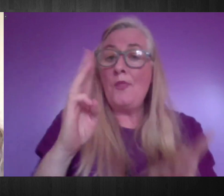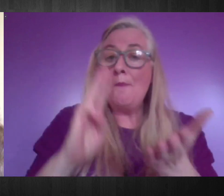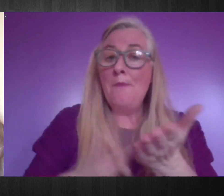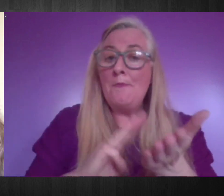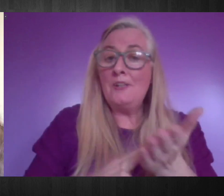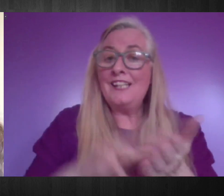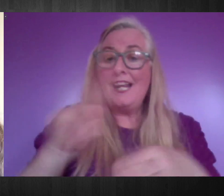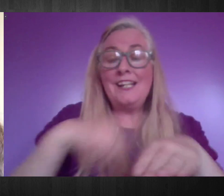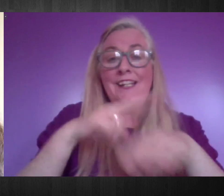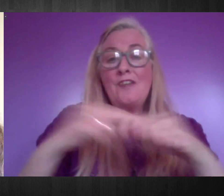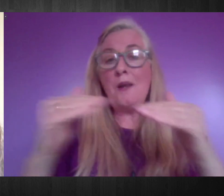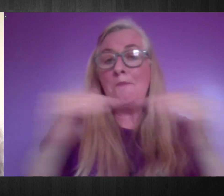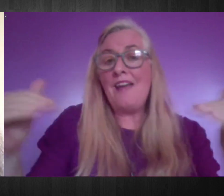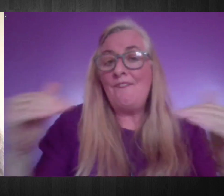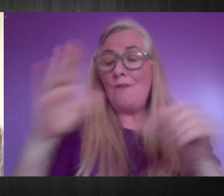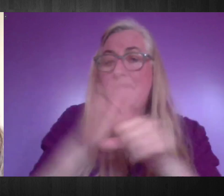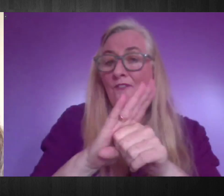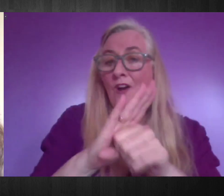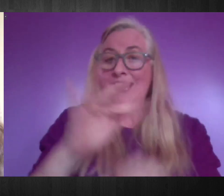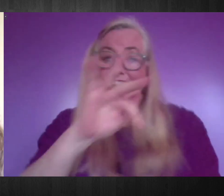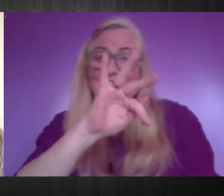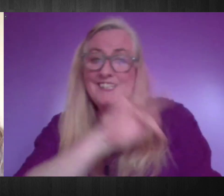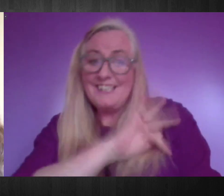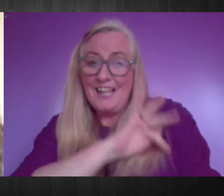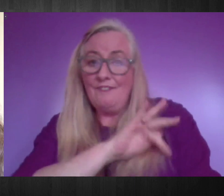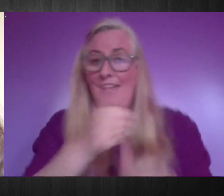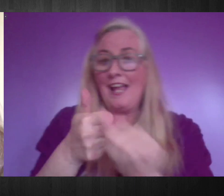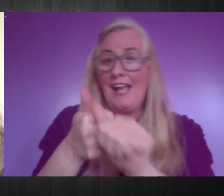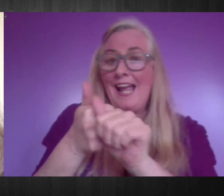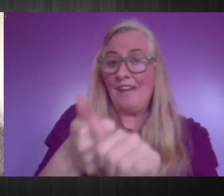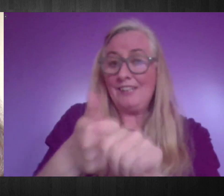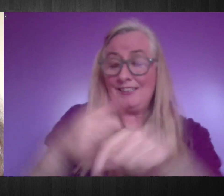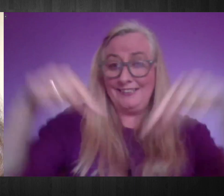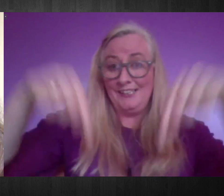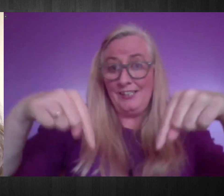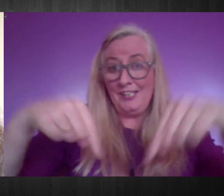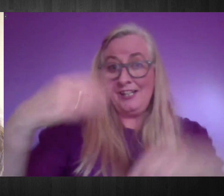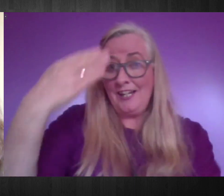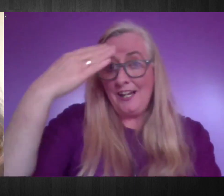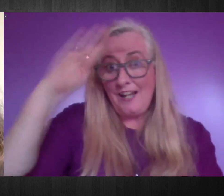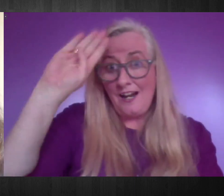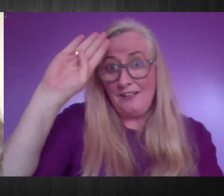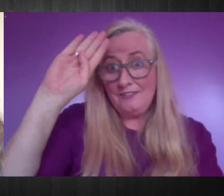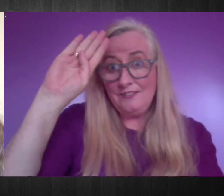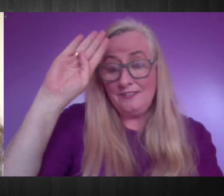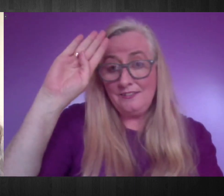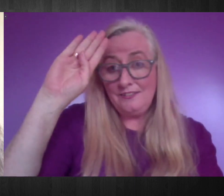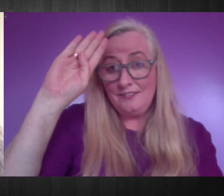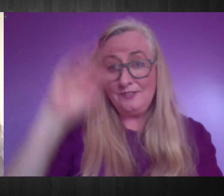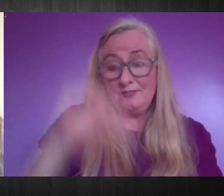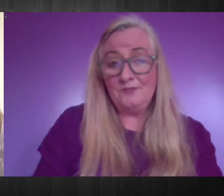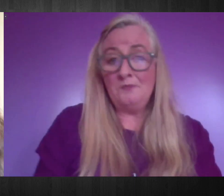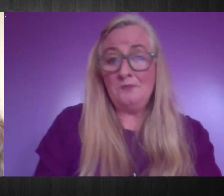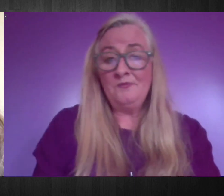-Advocates, which represents adults with intellectual disabilities in Ireland. And I spoke over the phone in the last few weeks to both Mairead and Dermot.